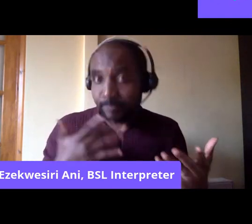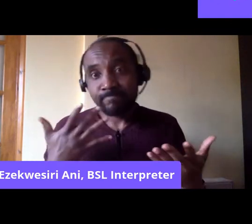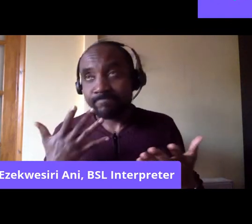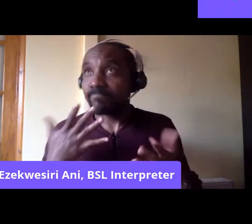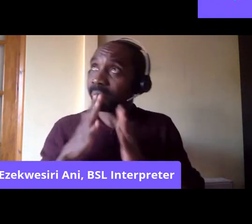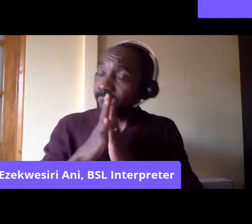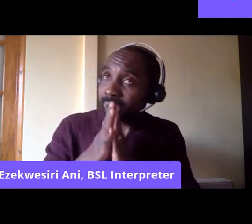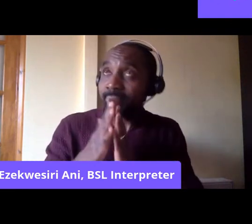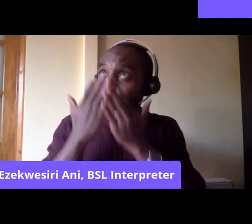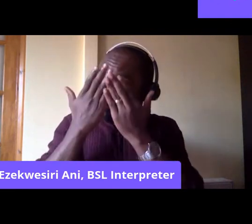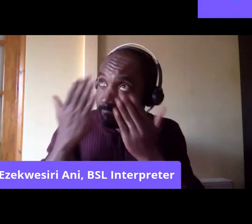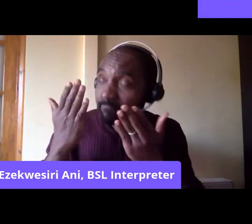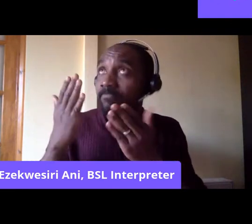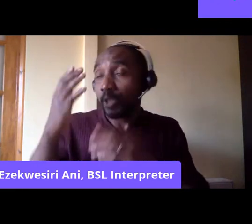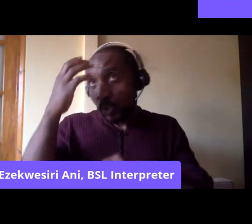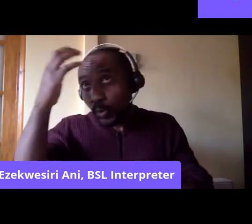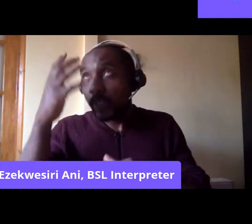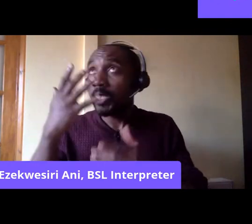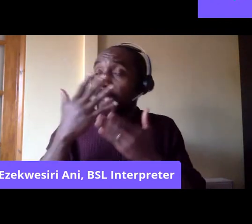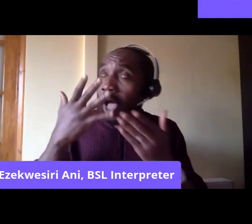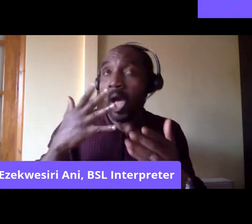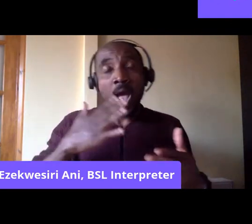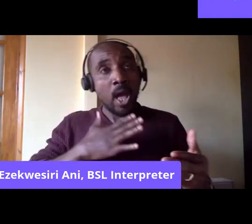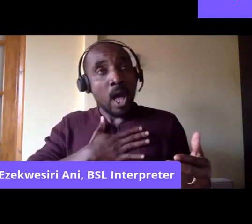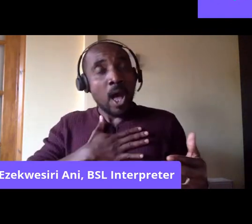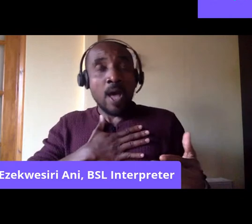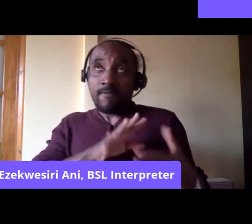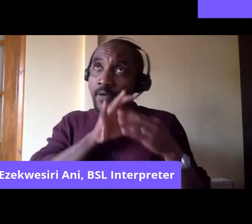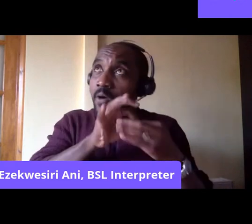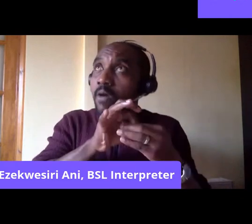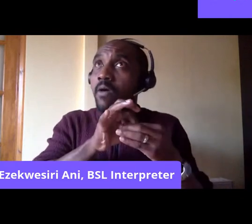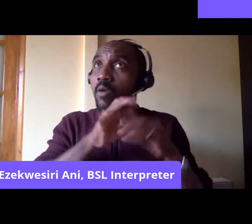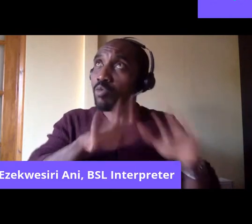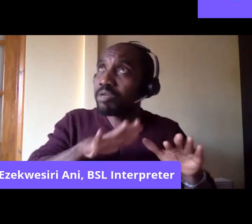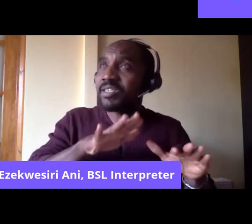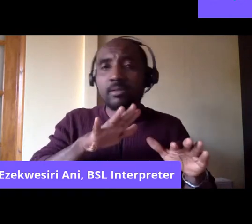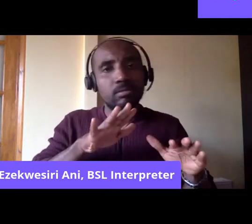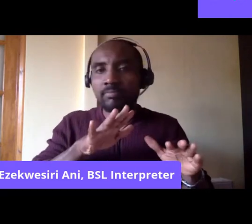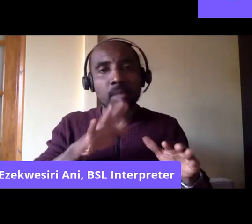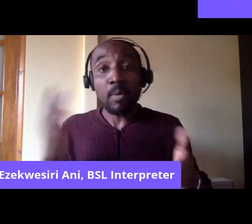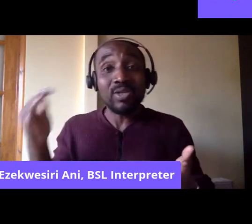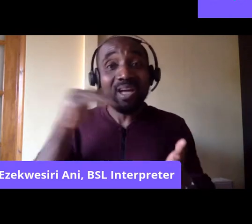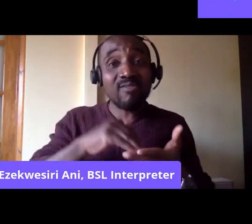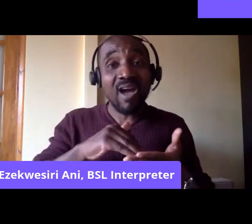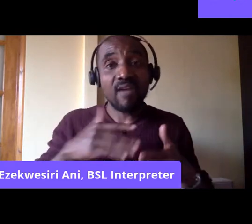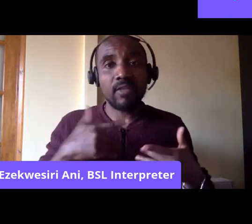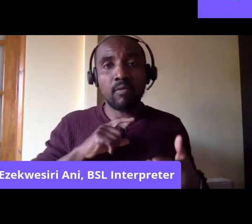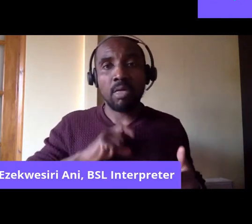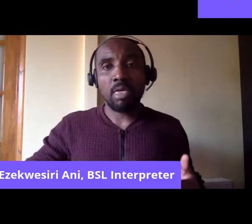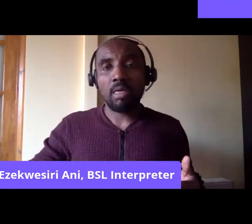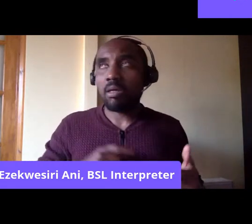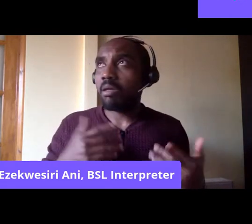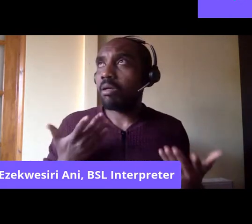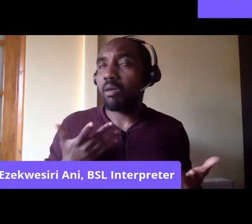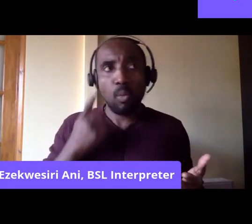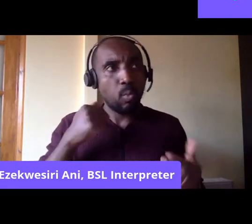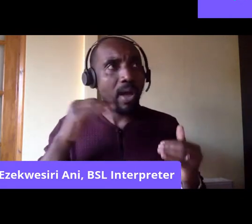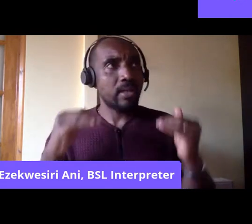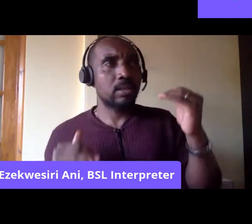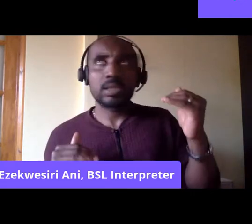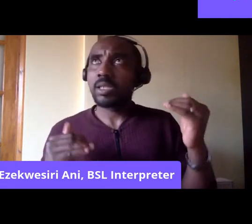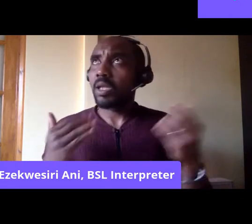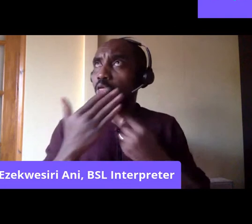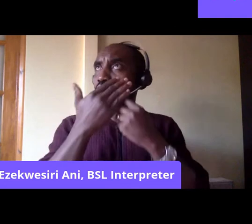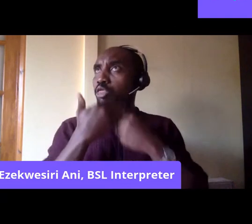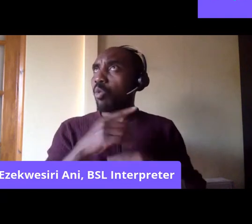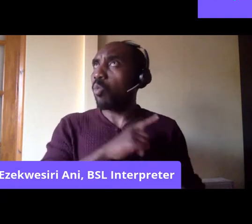that meant was that it took them a long time for them to get disillusioned, but also to see themselves in common cause against this common opponent, which was British